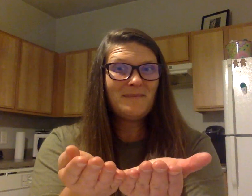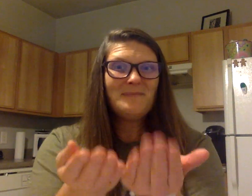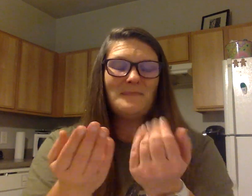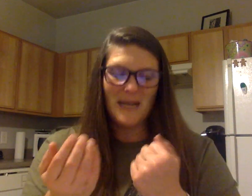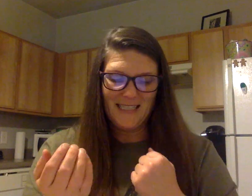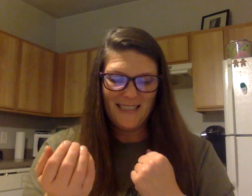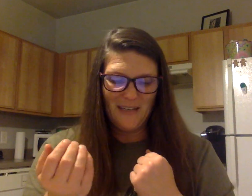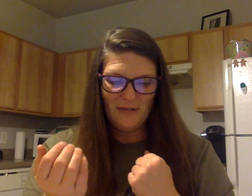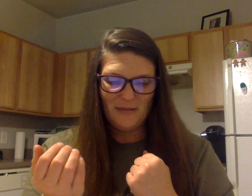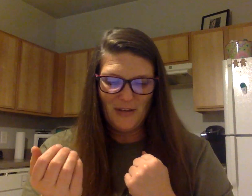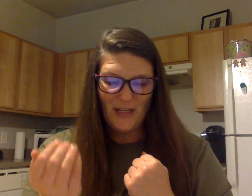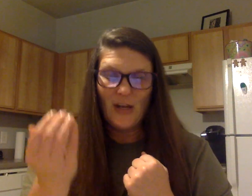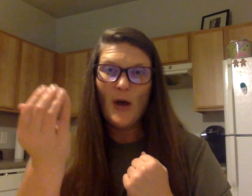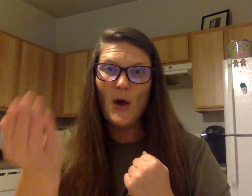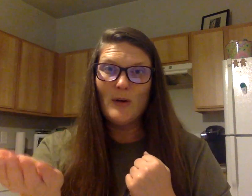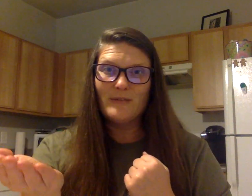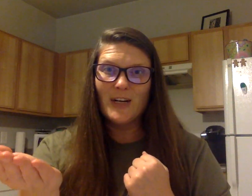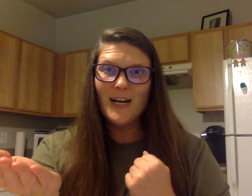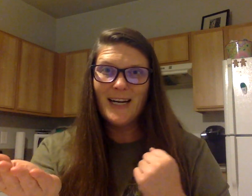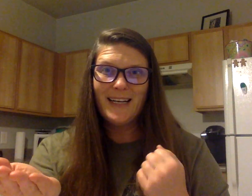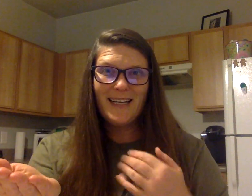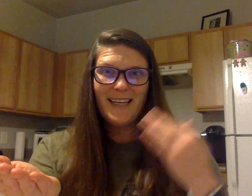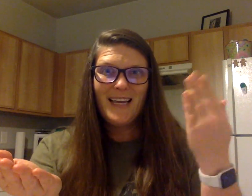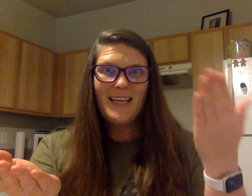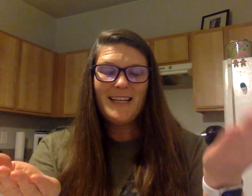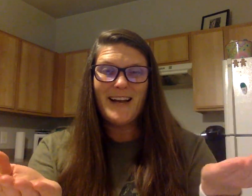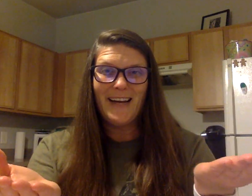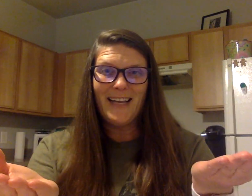Myself. Good. Over. Night.